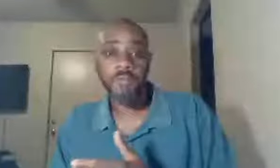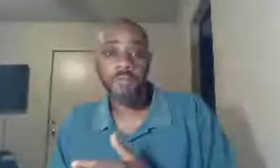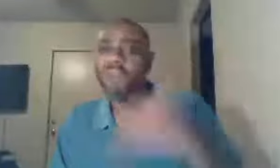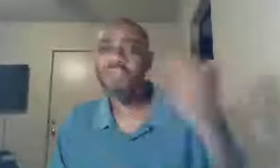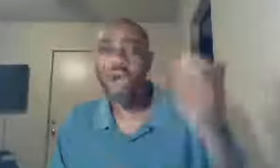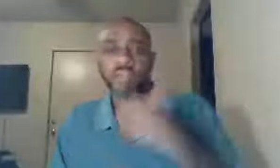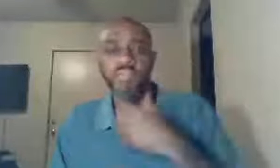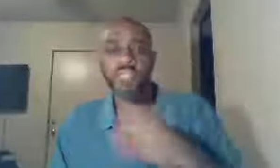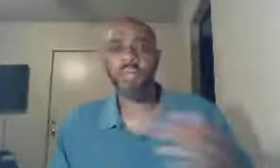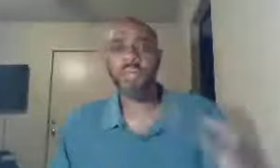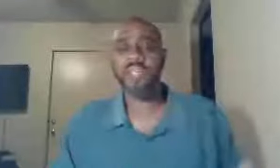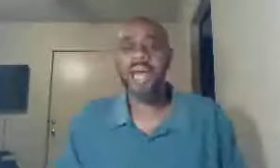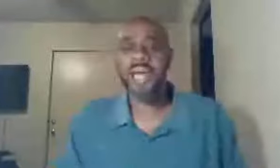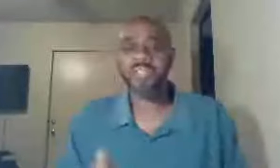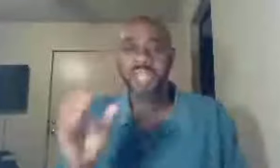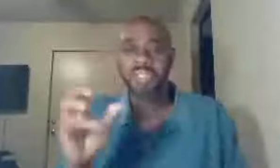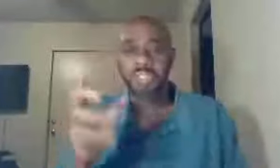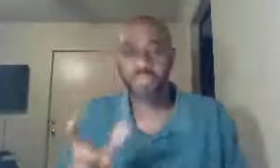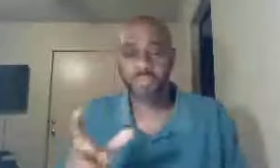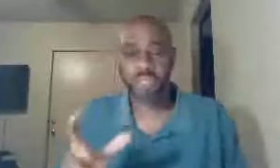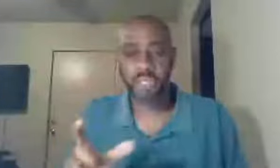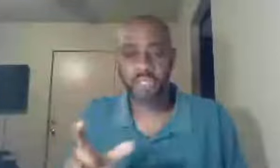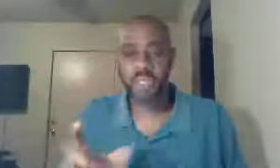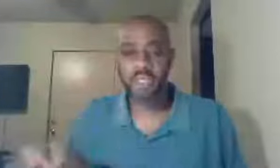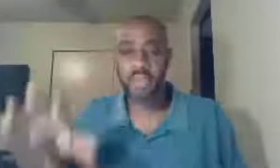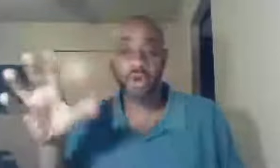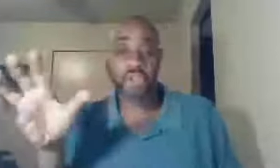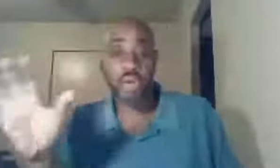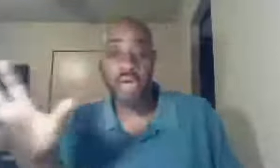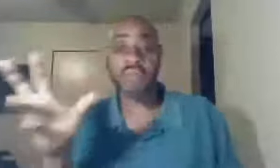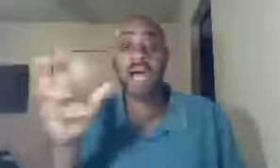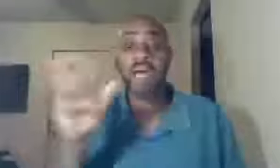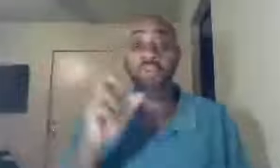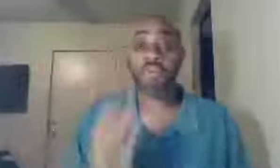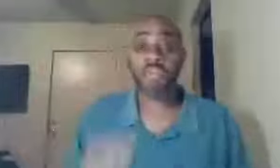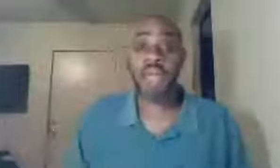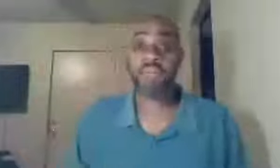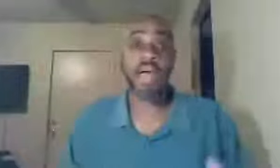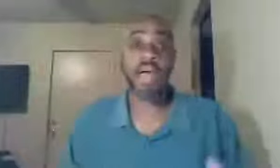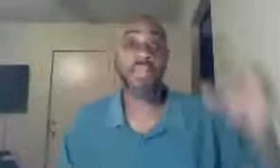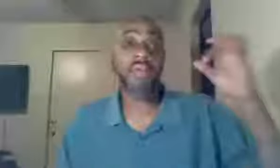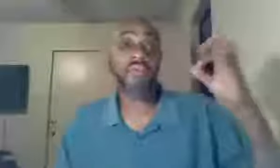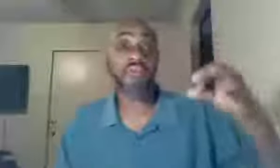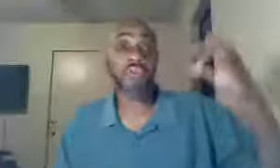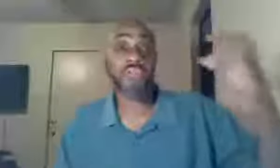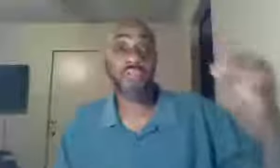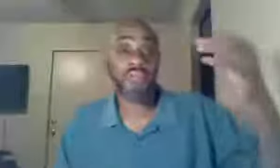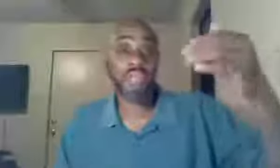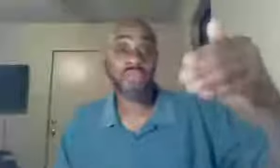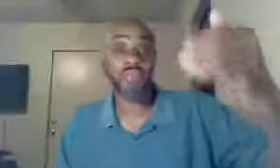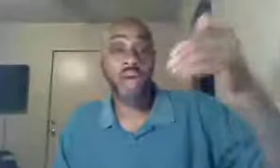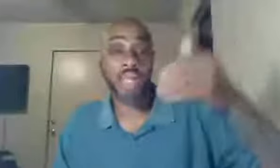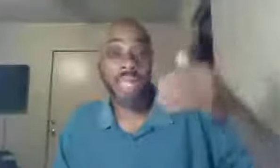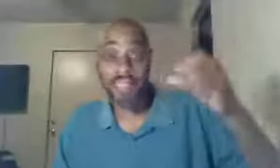I've taught on this, about the contrast in scripture, those who are of God, those who are not of God, 1 Corinthians 1, 18,